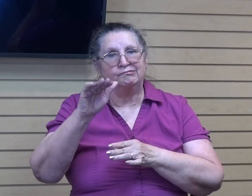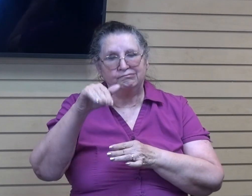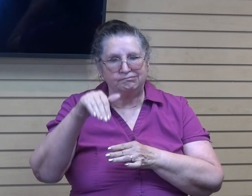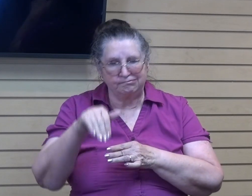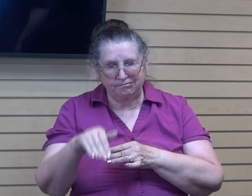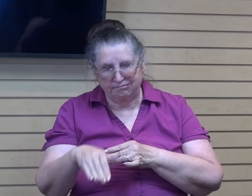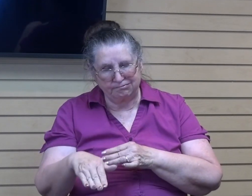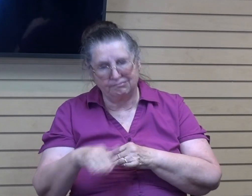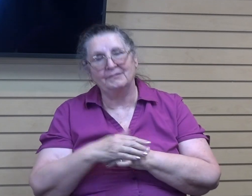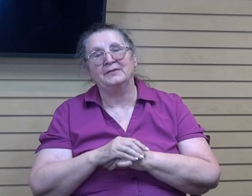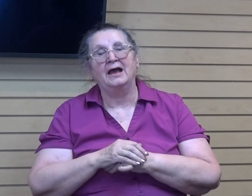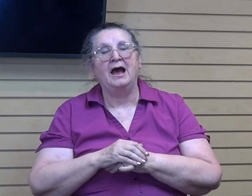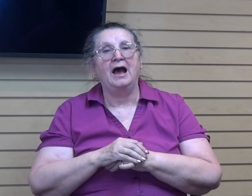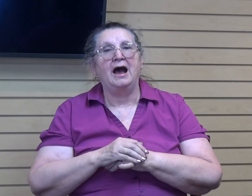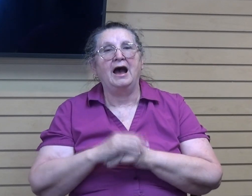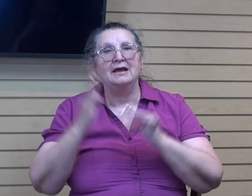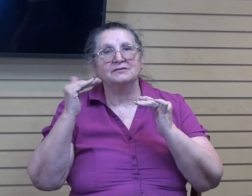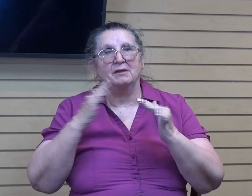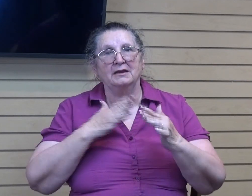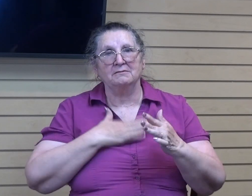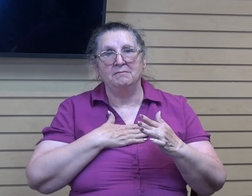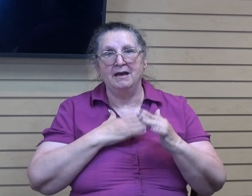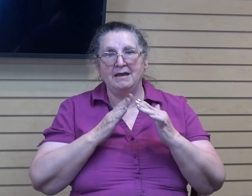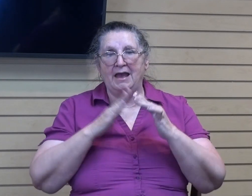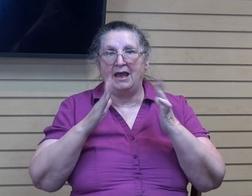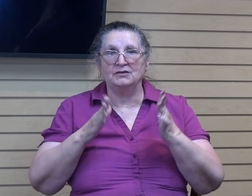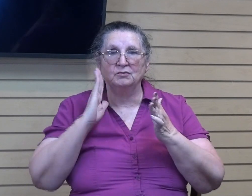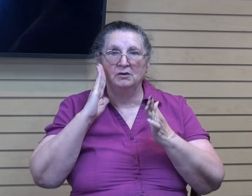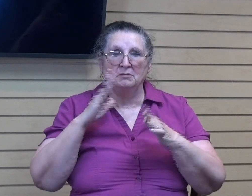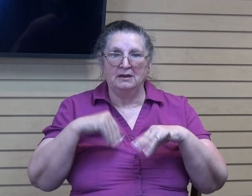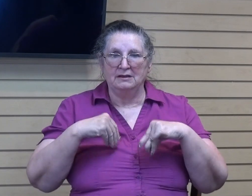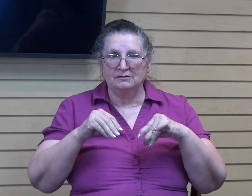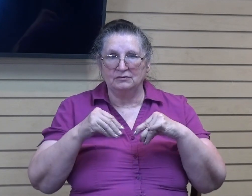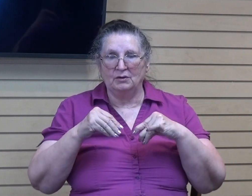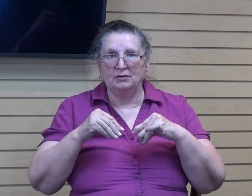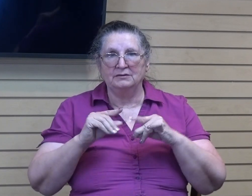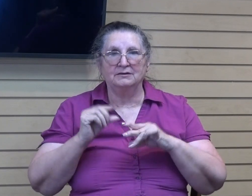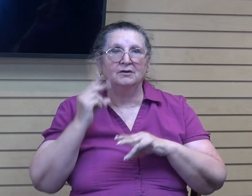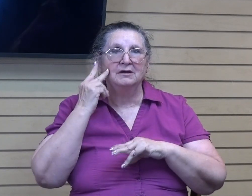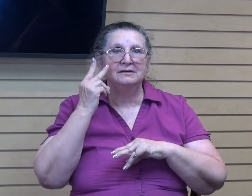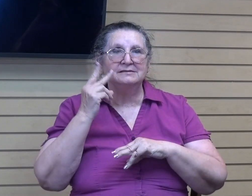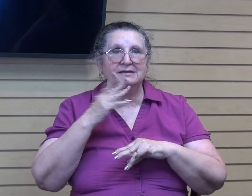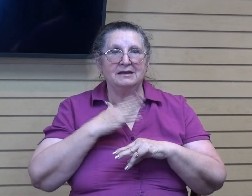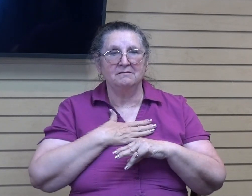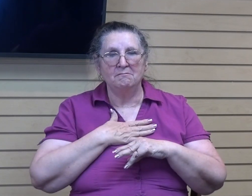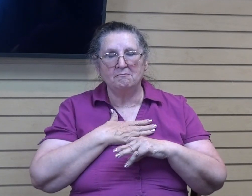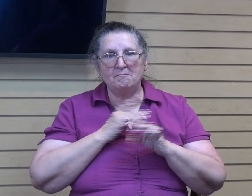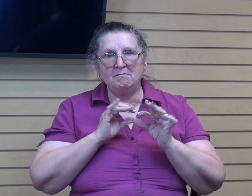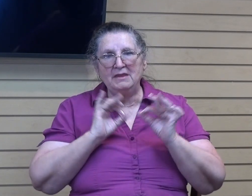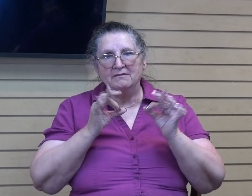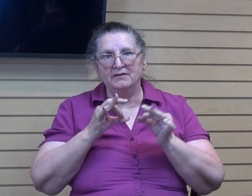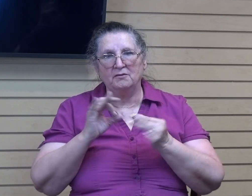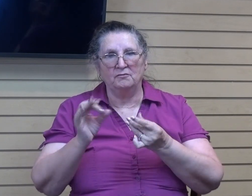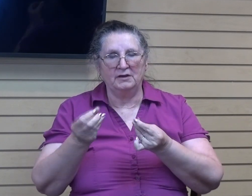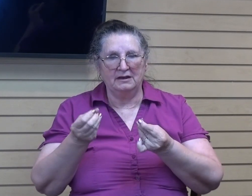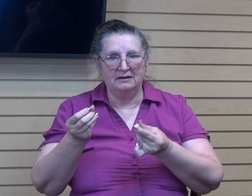that my house was going to be sold. Then I was going to go see my family. And when I got back everything was going to be